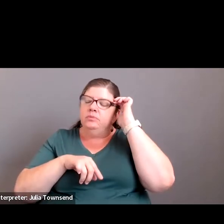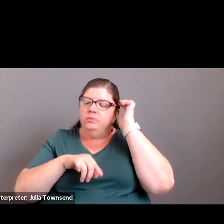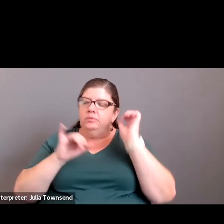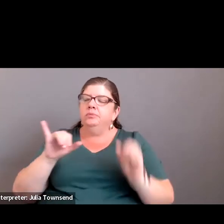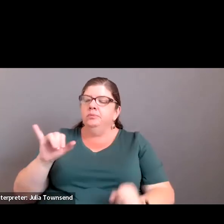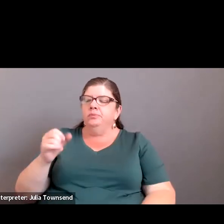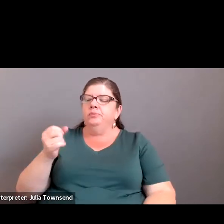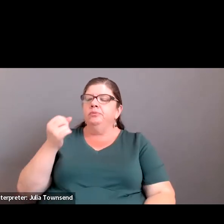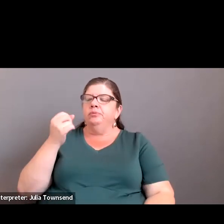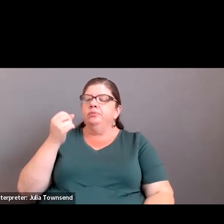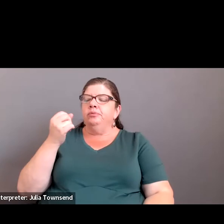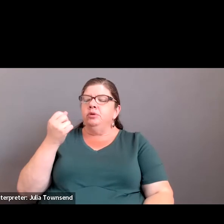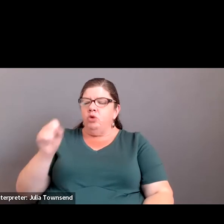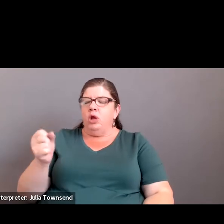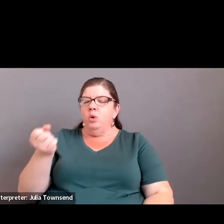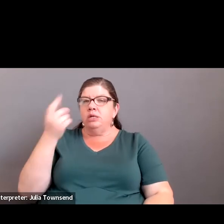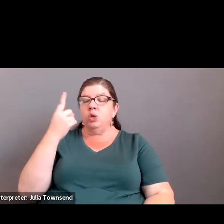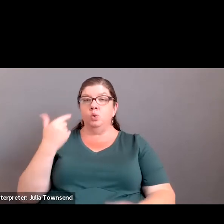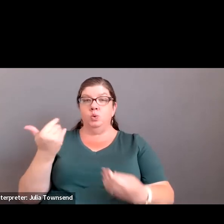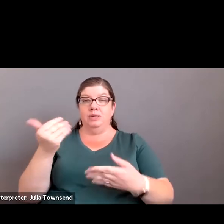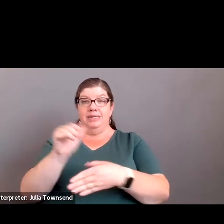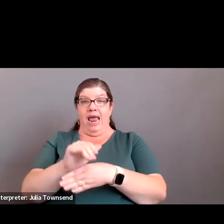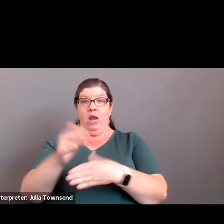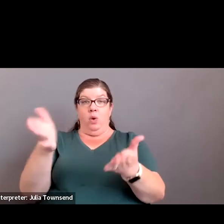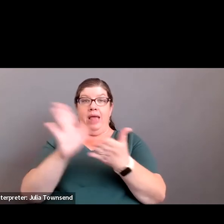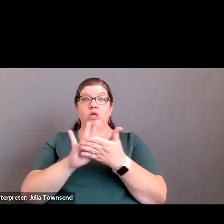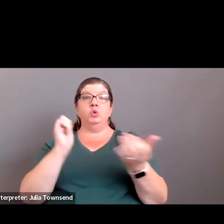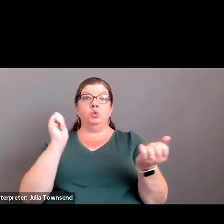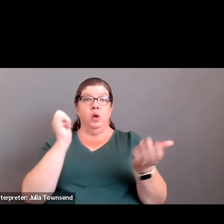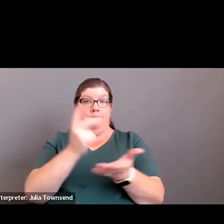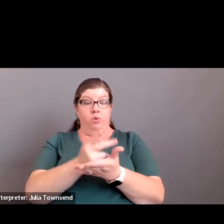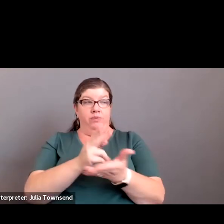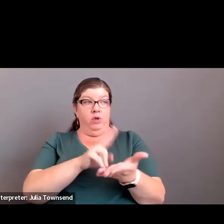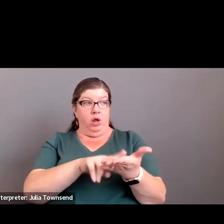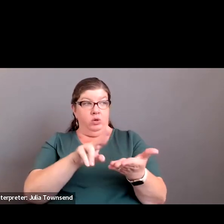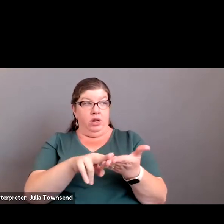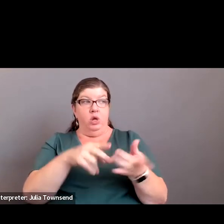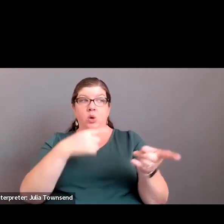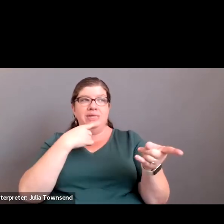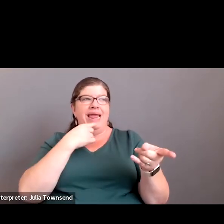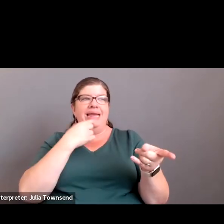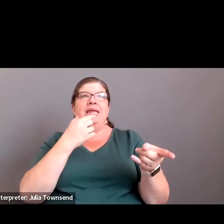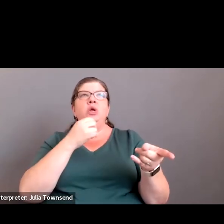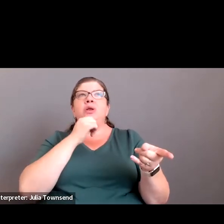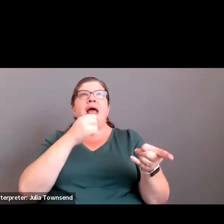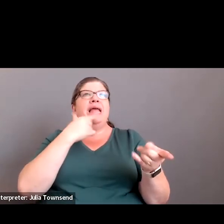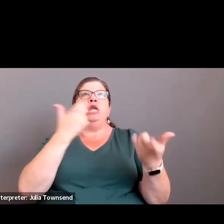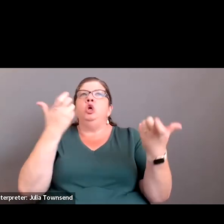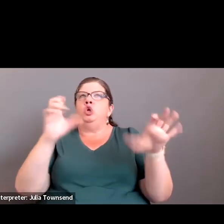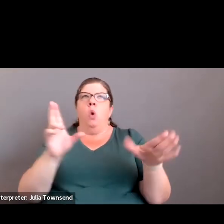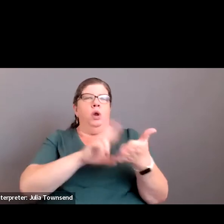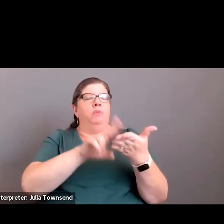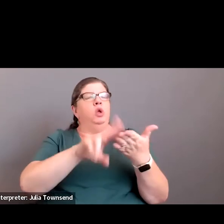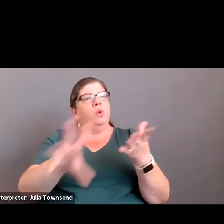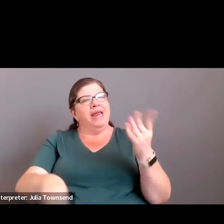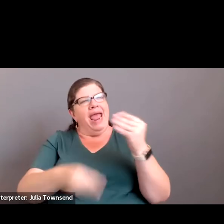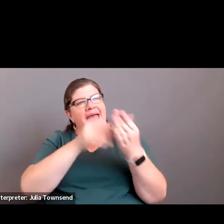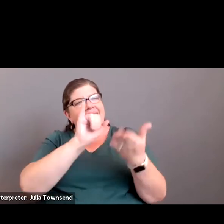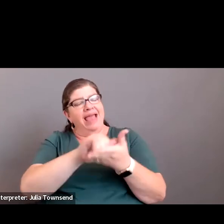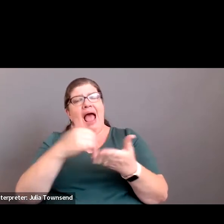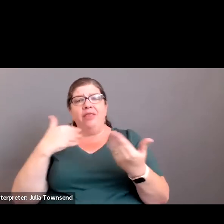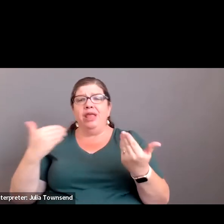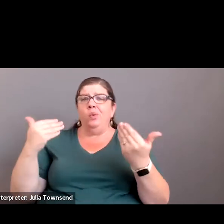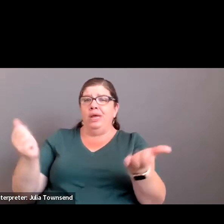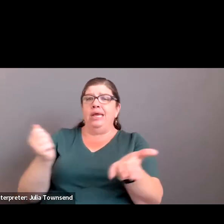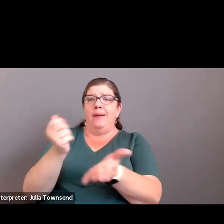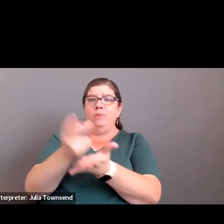let me just understand. And so I think that – so tonight we're asking to approve the contract. You're not saying we don't want to approve the contract. You want to add that procedure. So I think we can approve